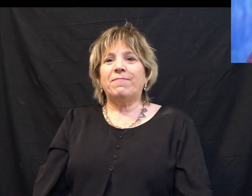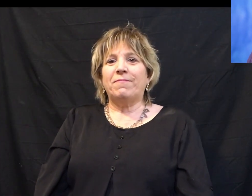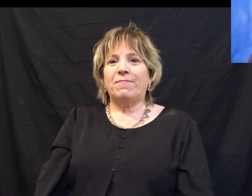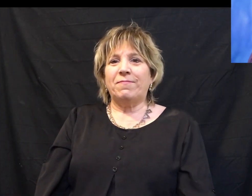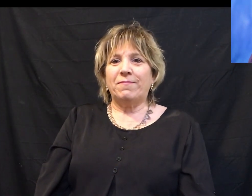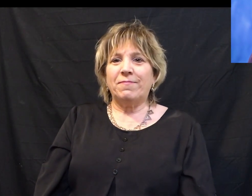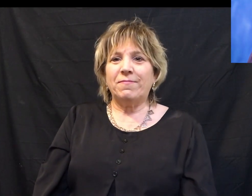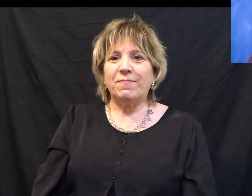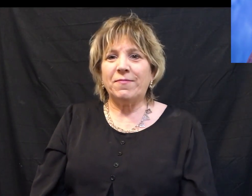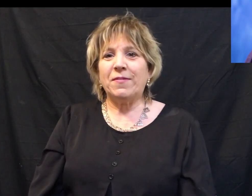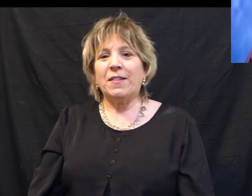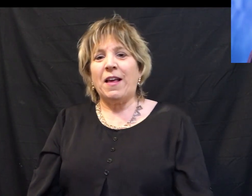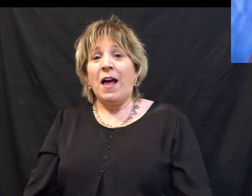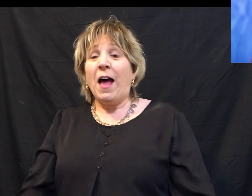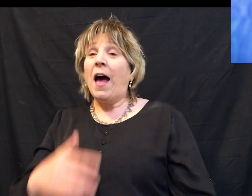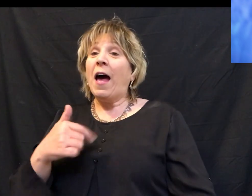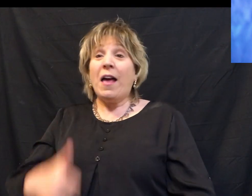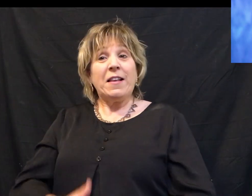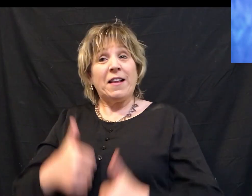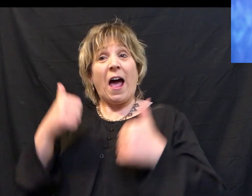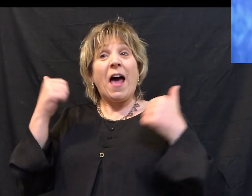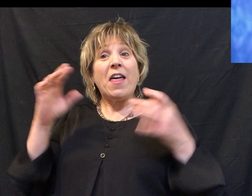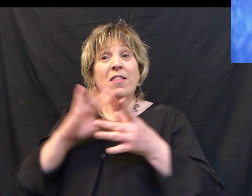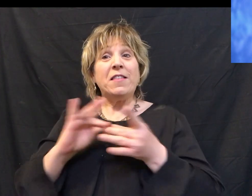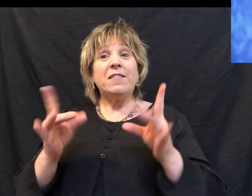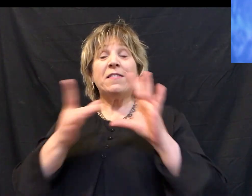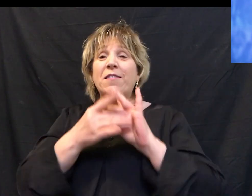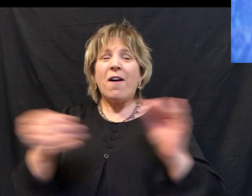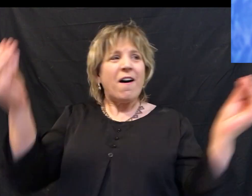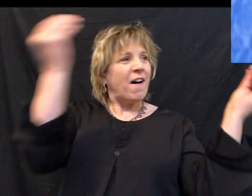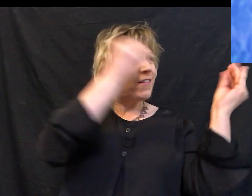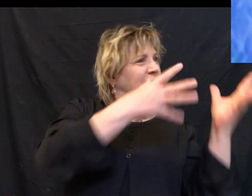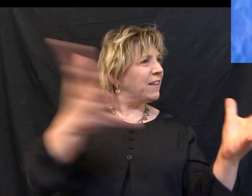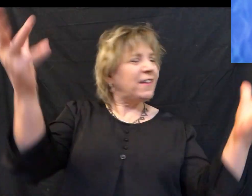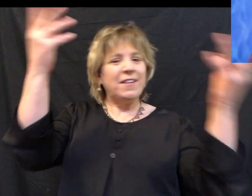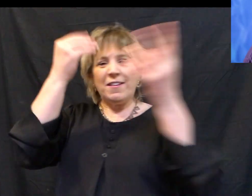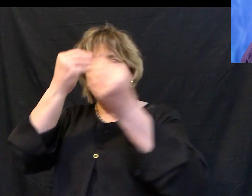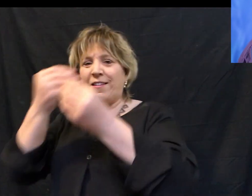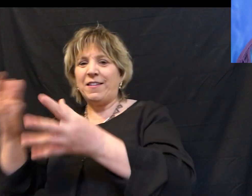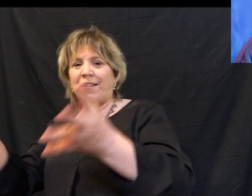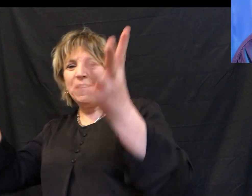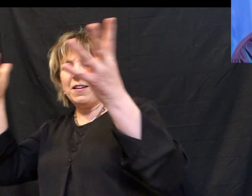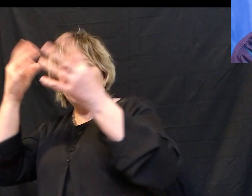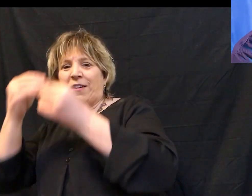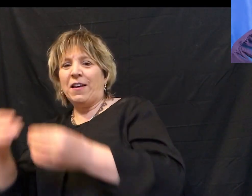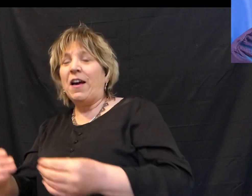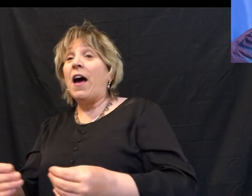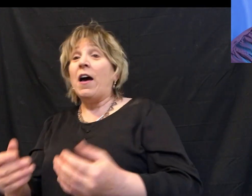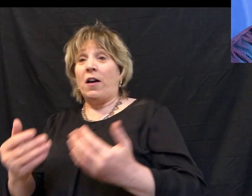alive to tell this story. How I've overcome